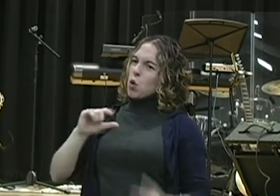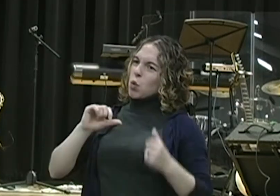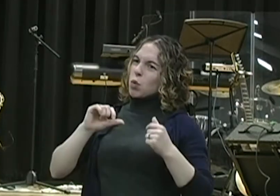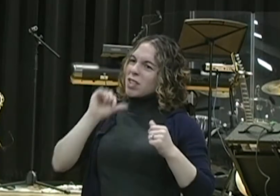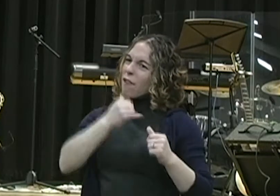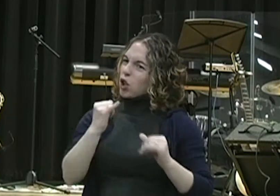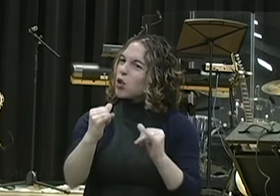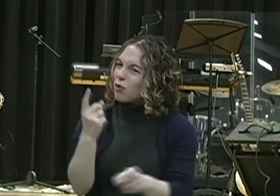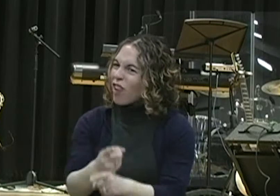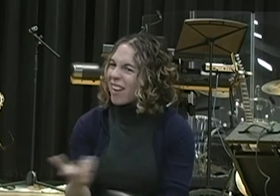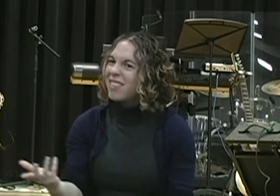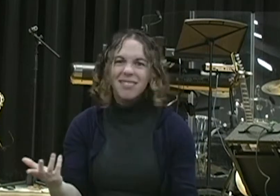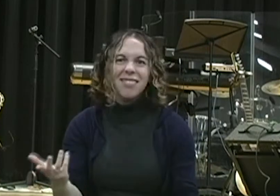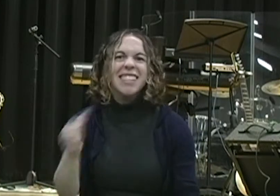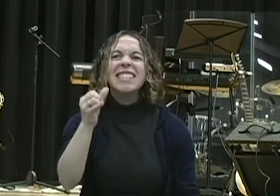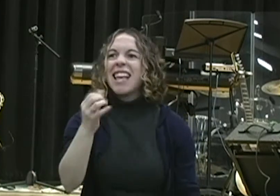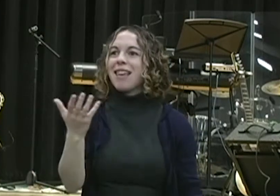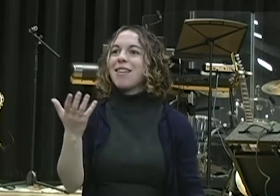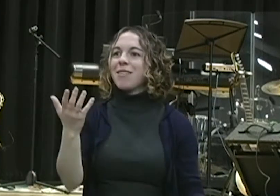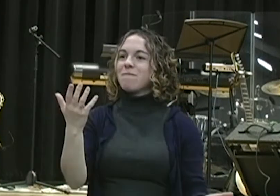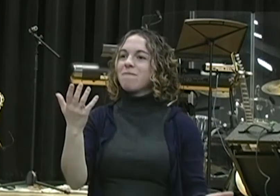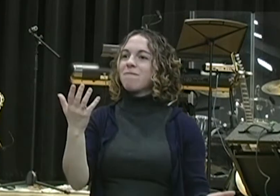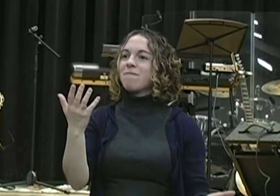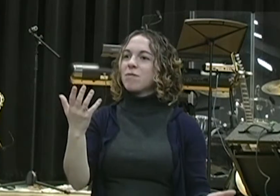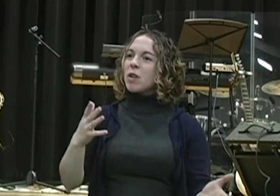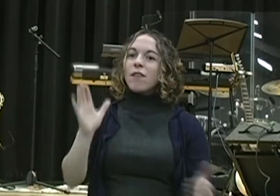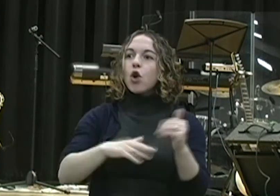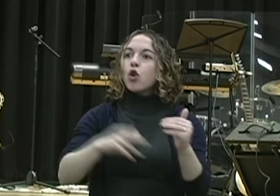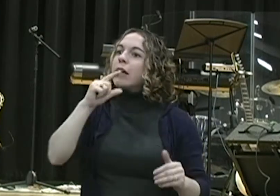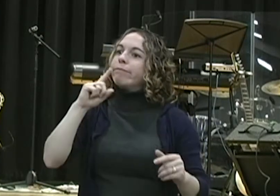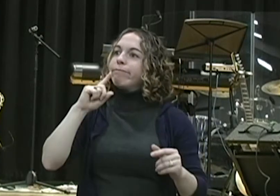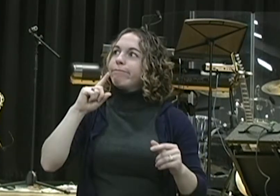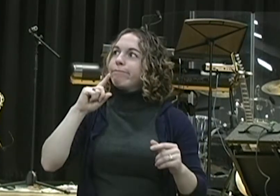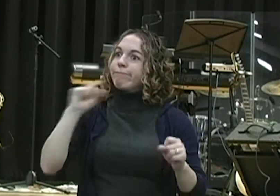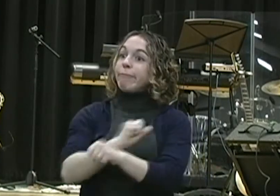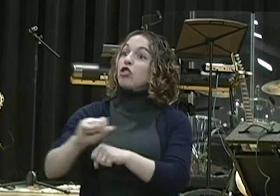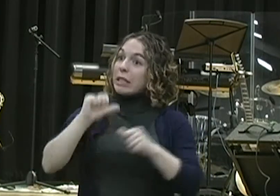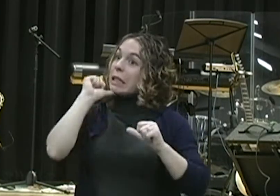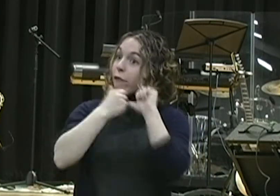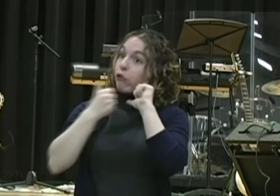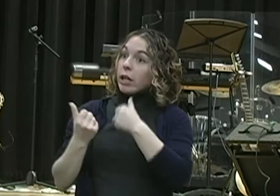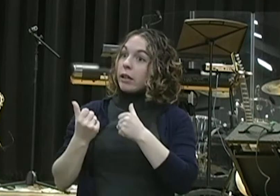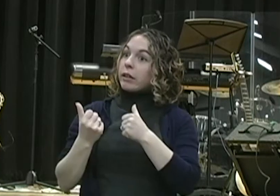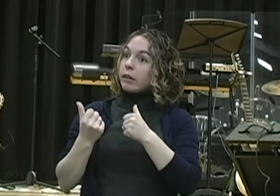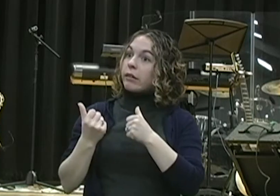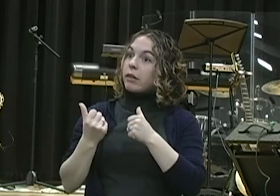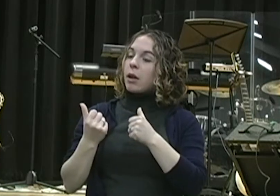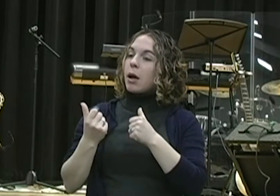down in prayer until we see God heal some of the roots. I want you to know the politicians don't have the answers. They don't have the cures. If it doesn't come from